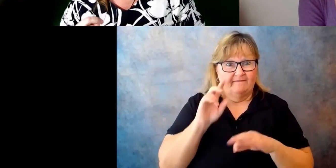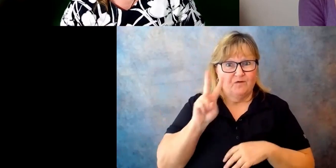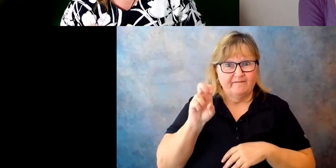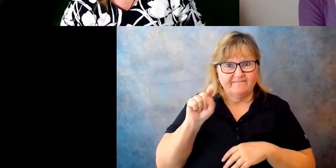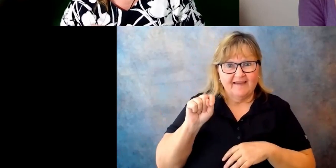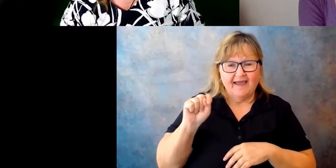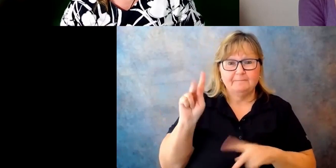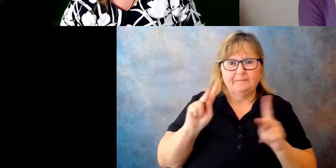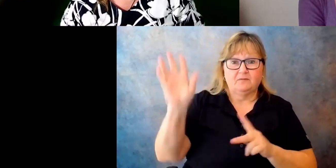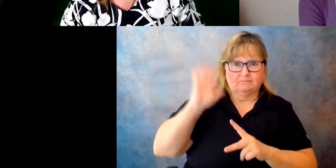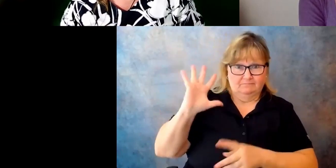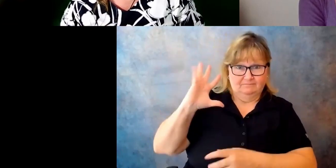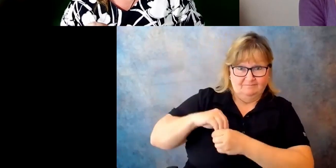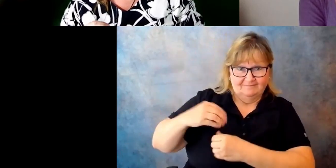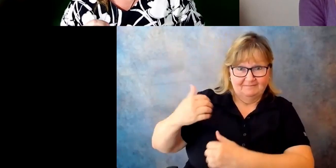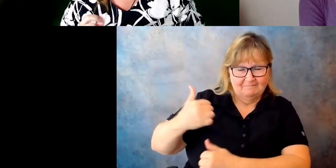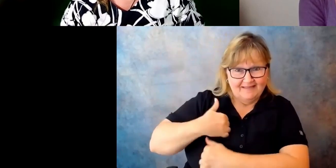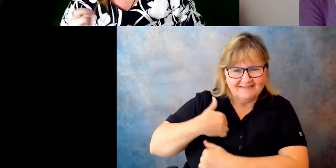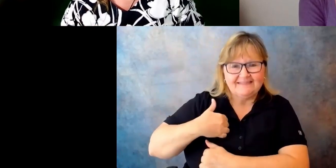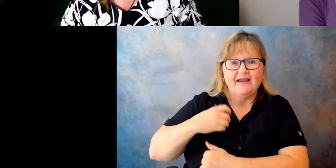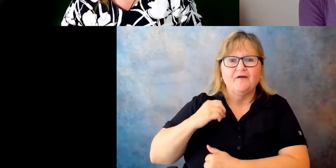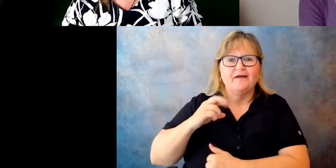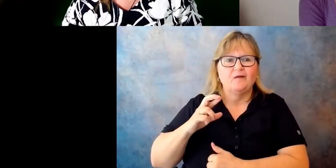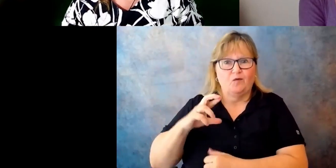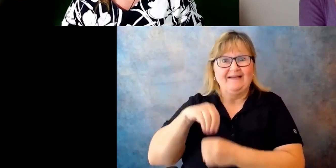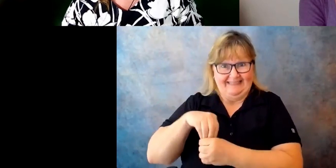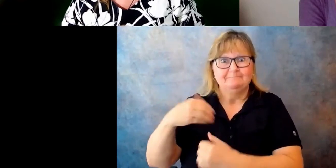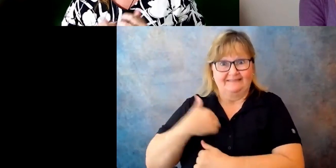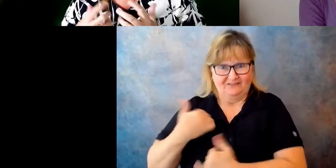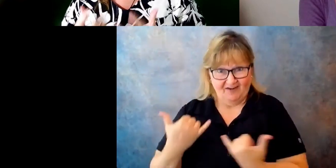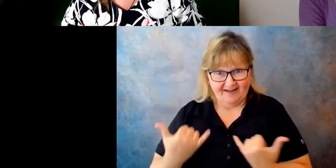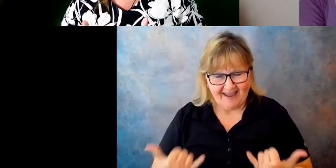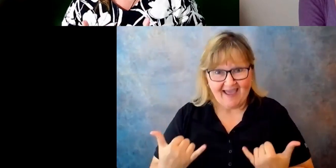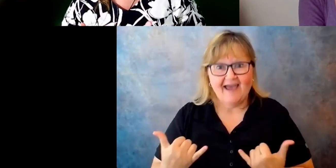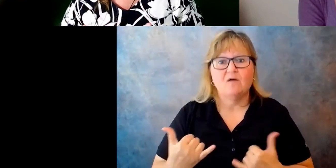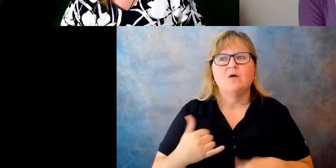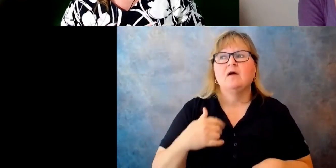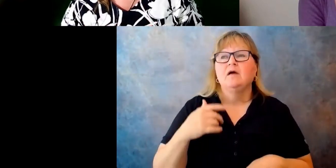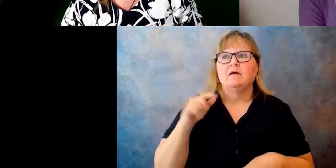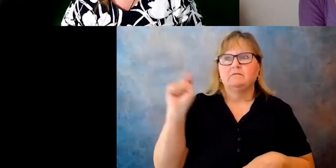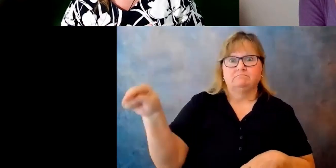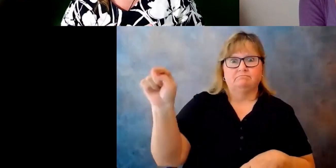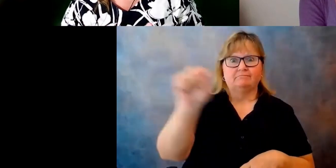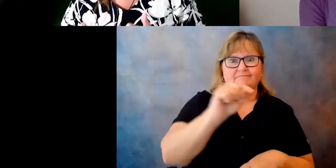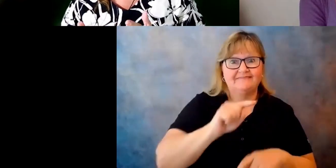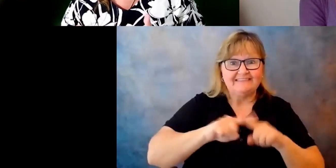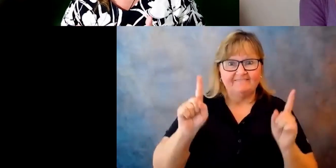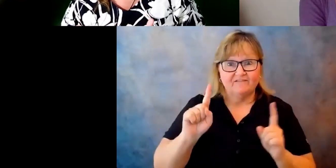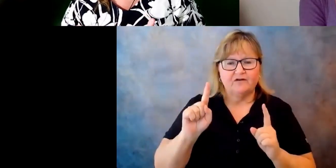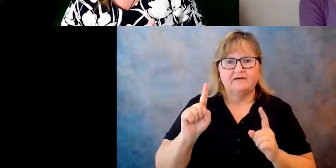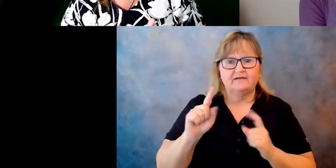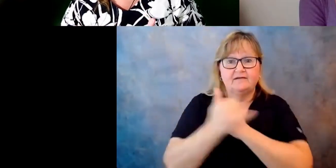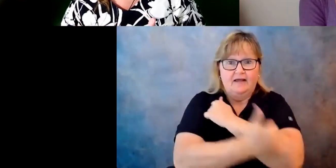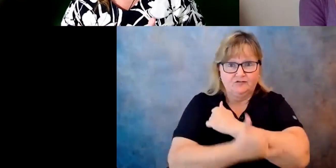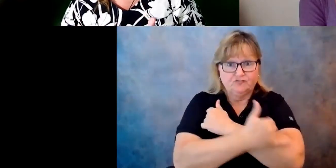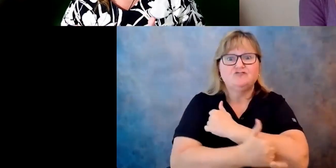as those countries are ratifying the CRPD and implementing their national laws, things